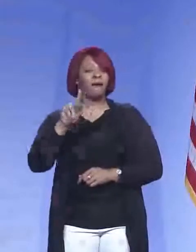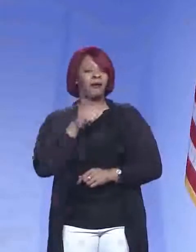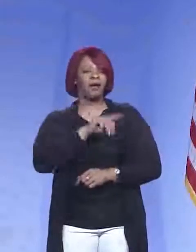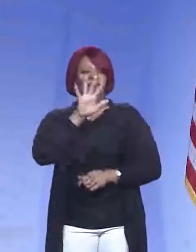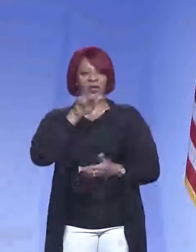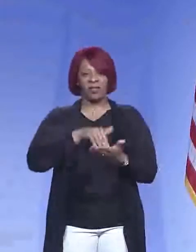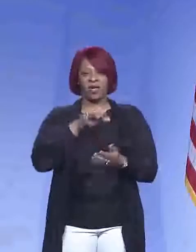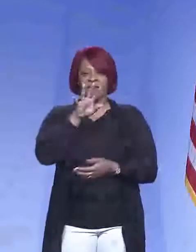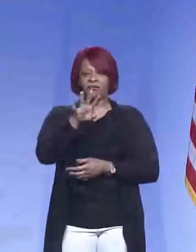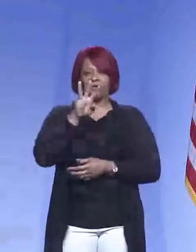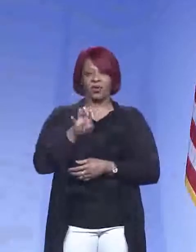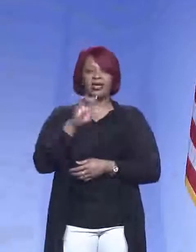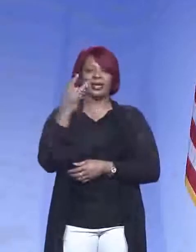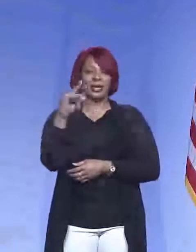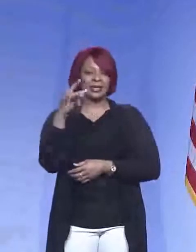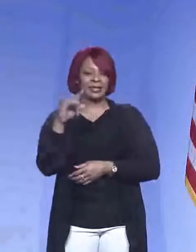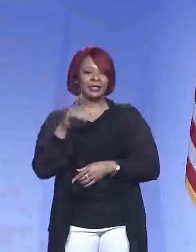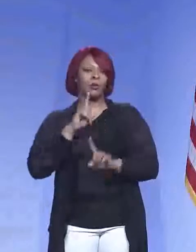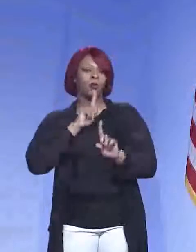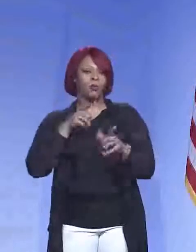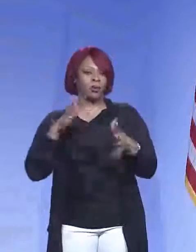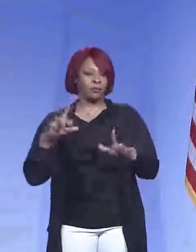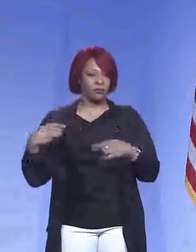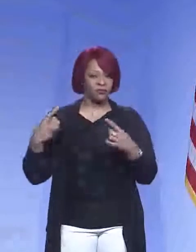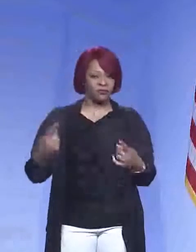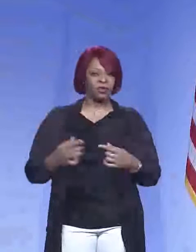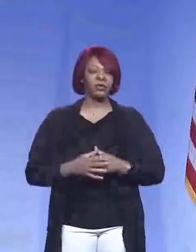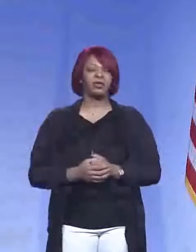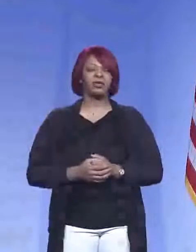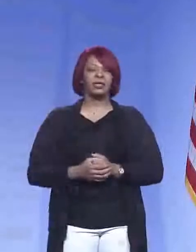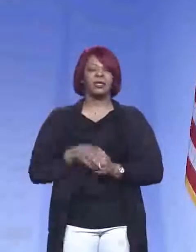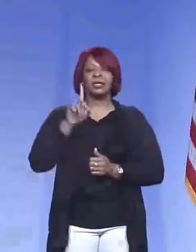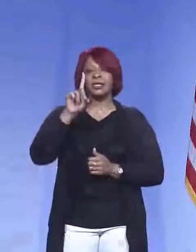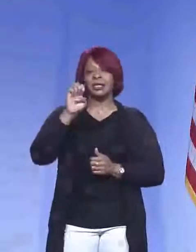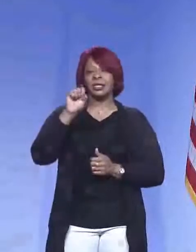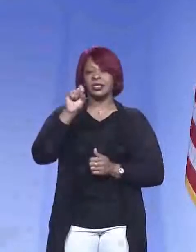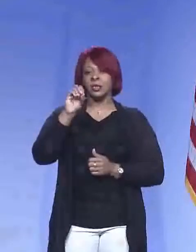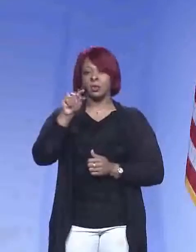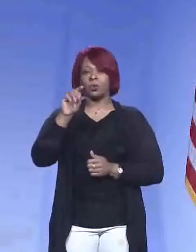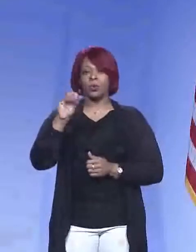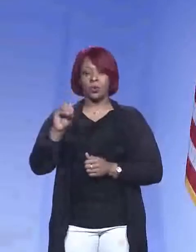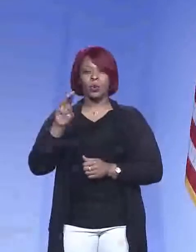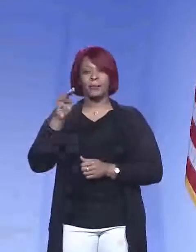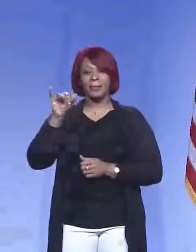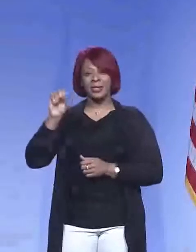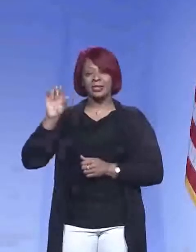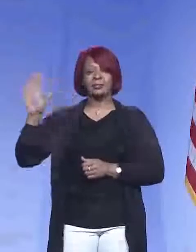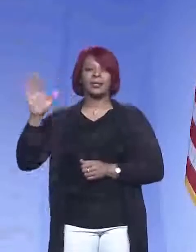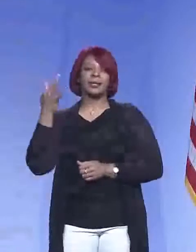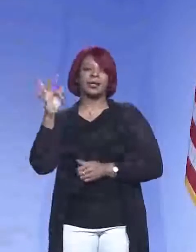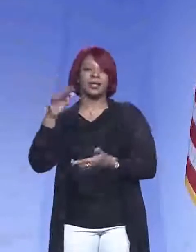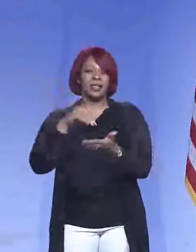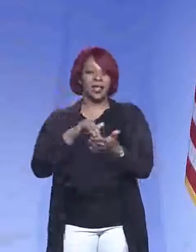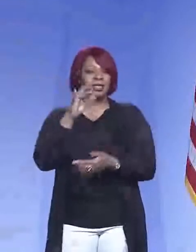,418 cases reported so far. And in DeSoto County in Mississippi, 19